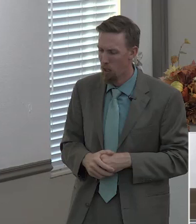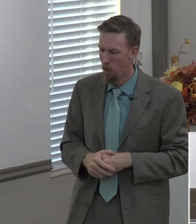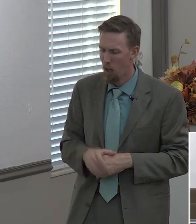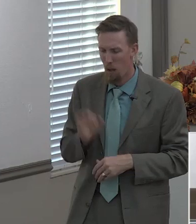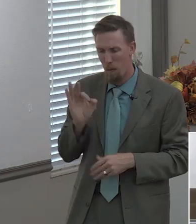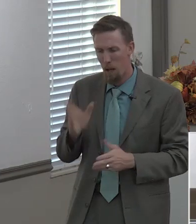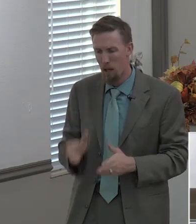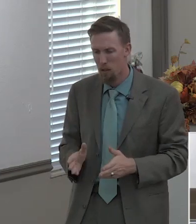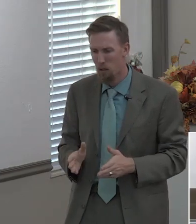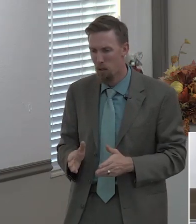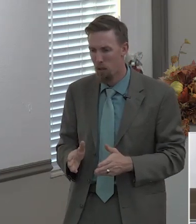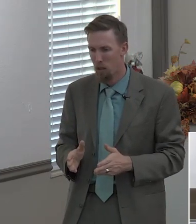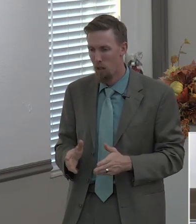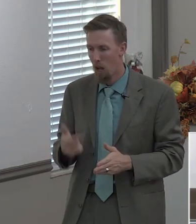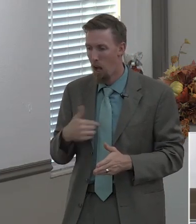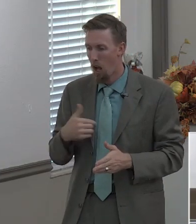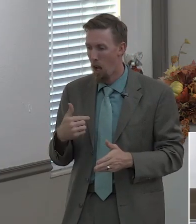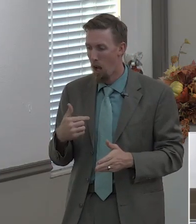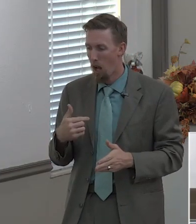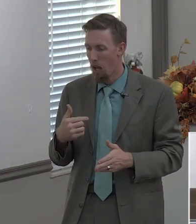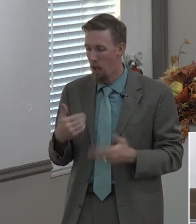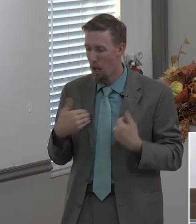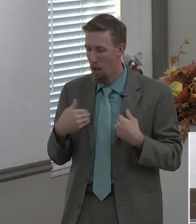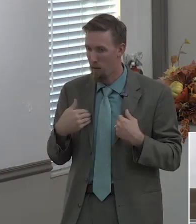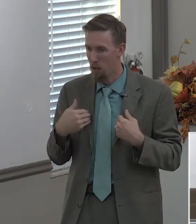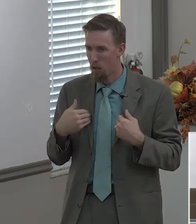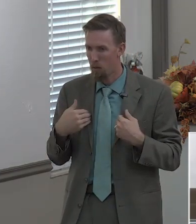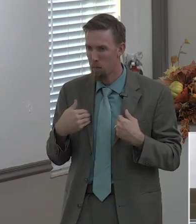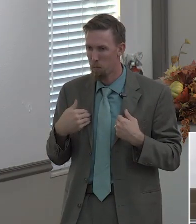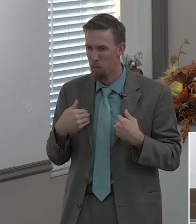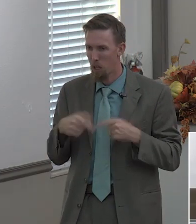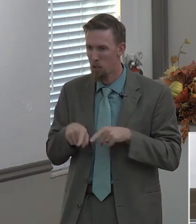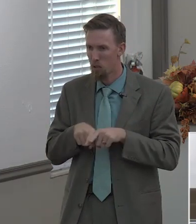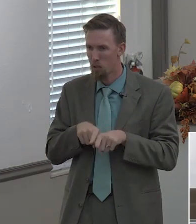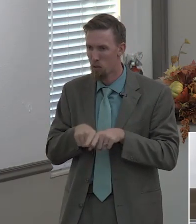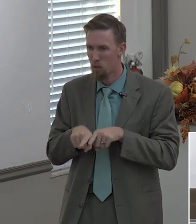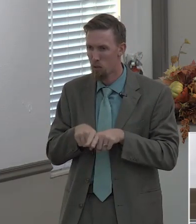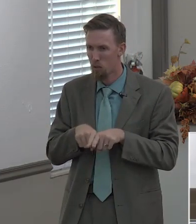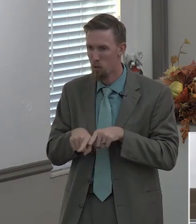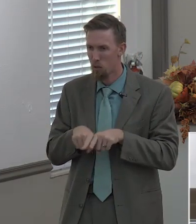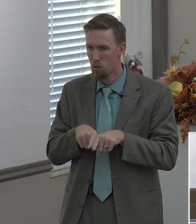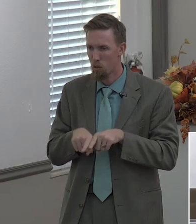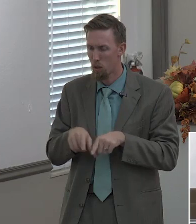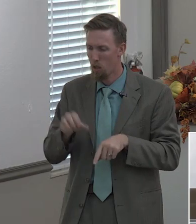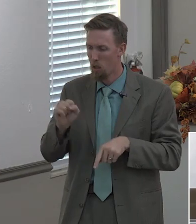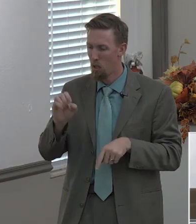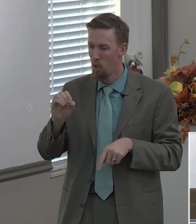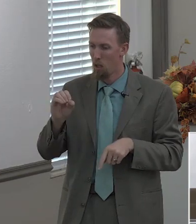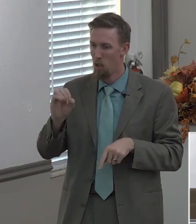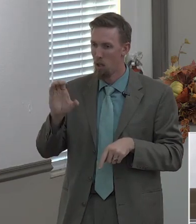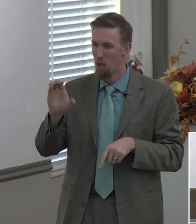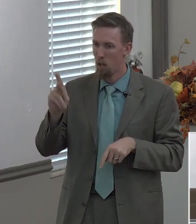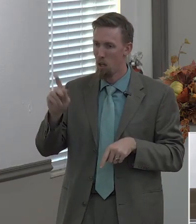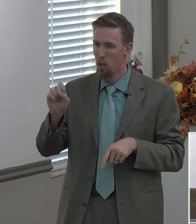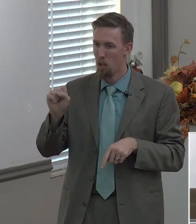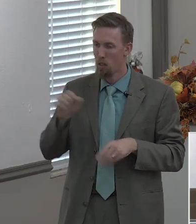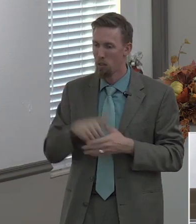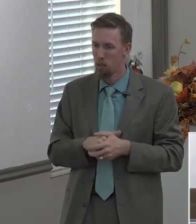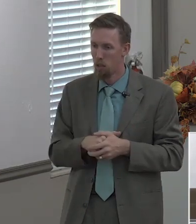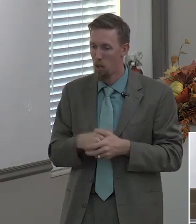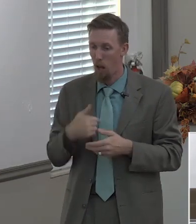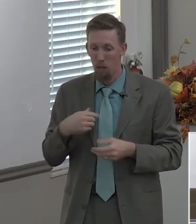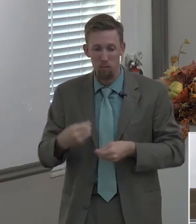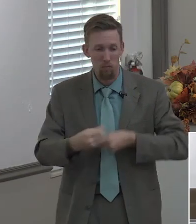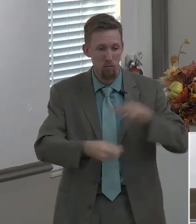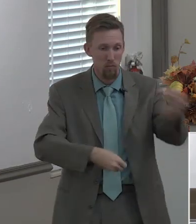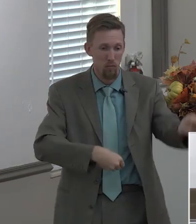i give away socks i said really tell me about it he